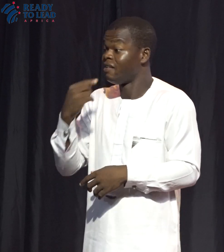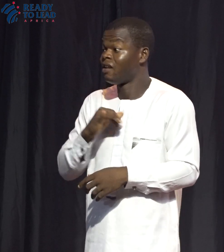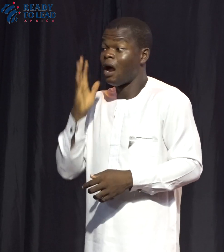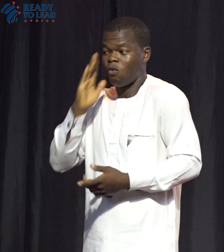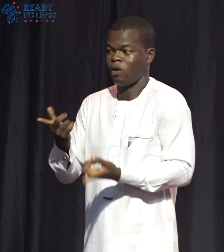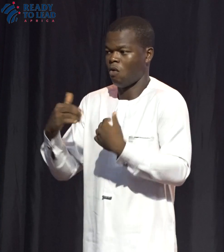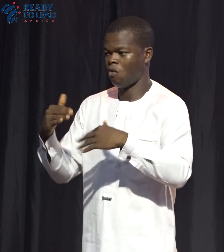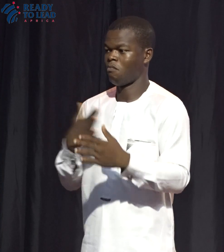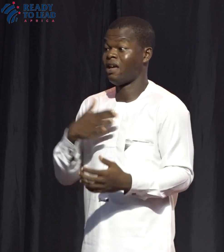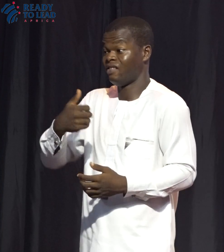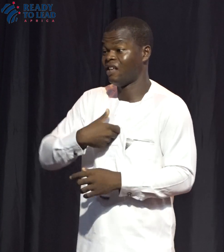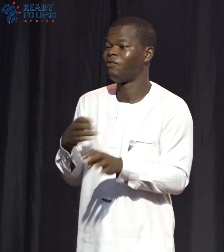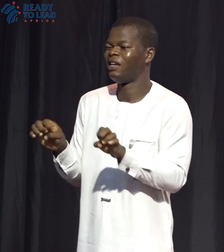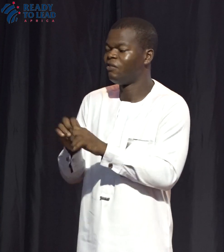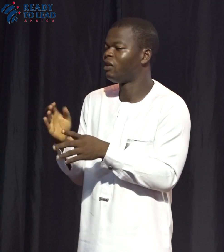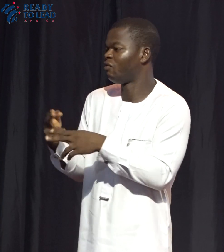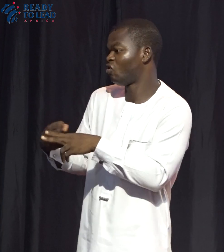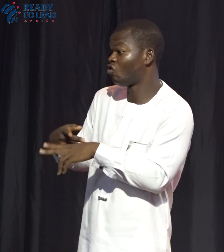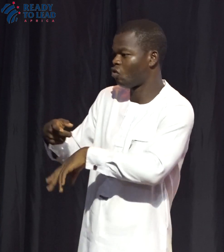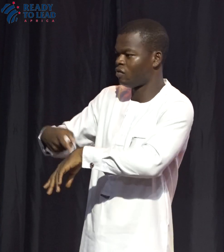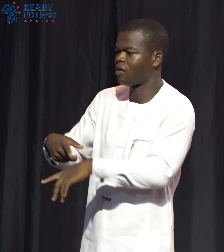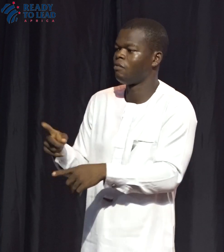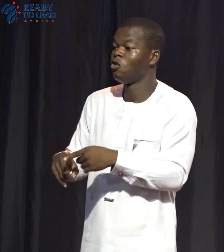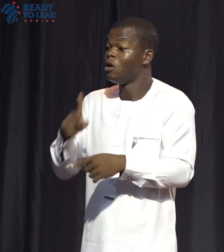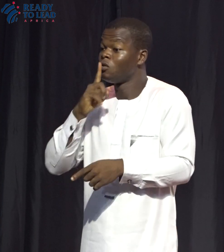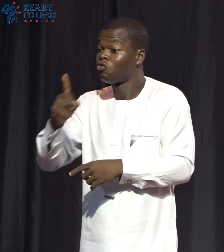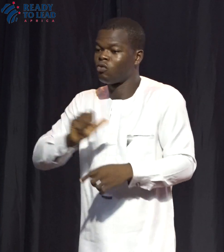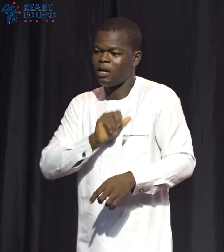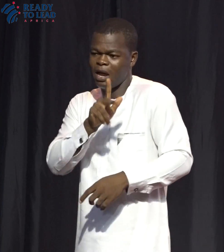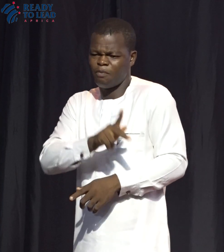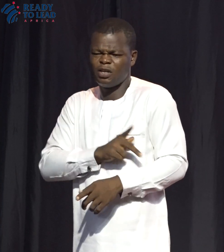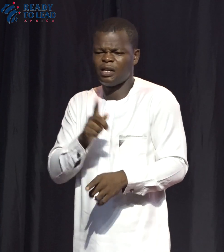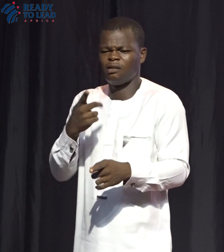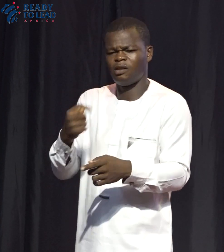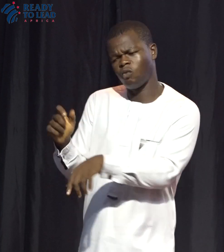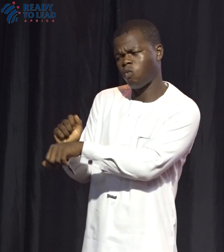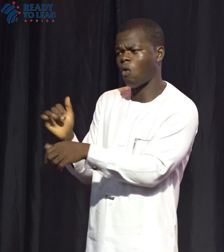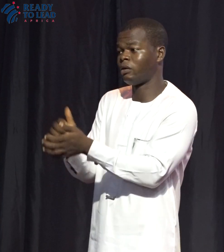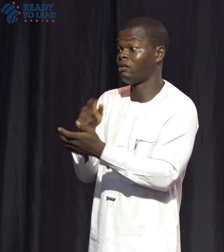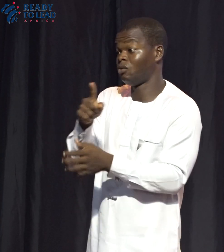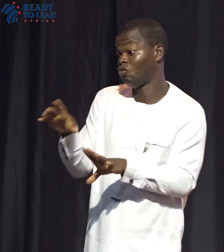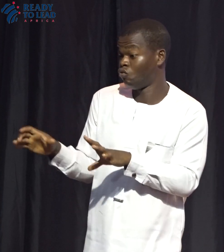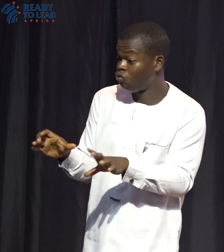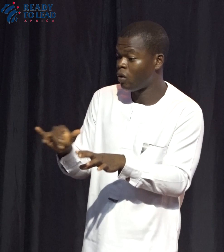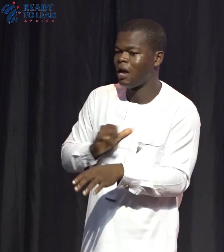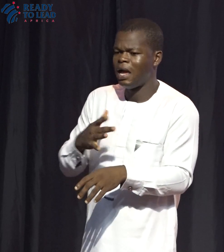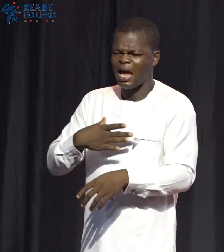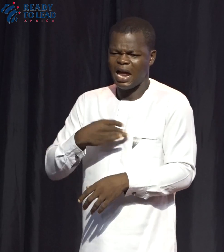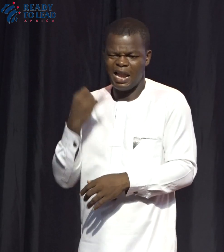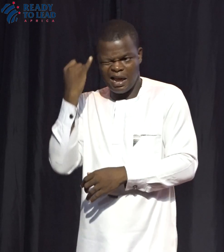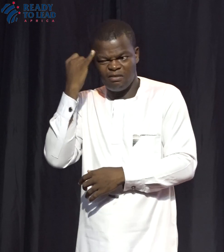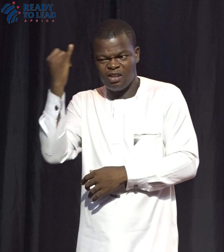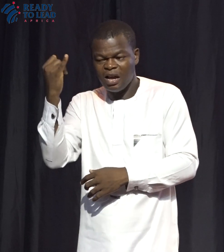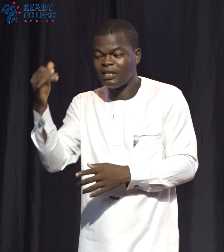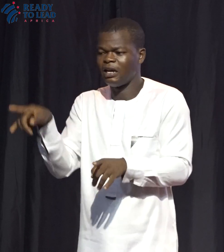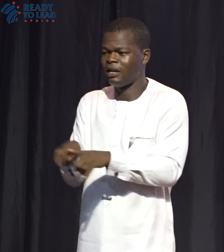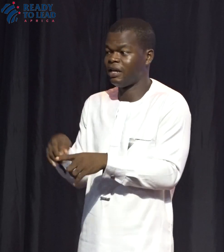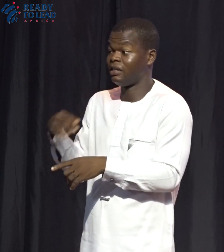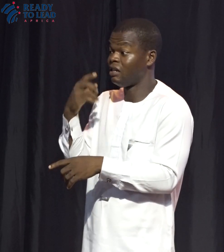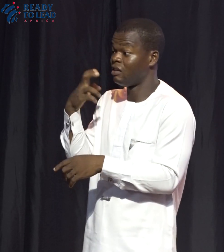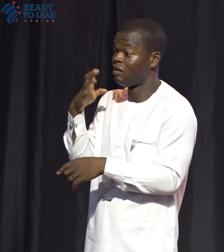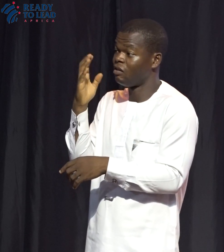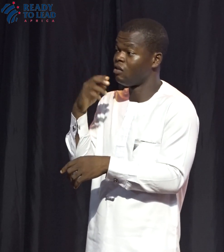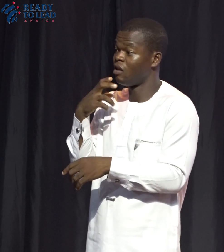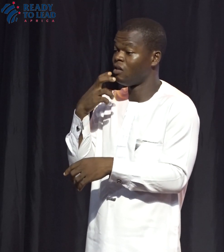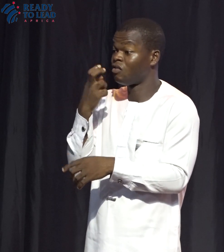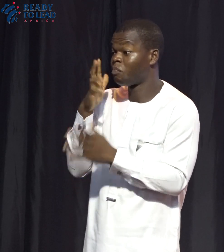it's for a few minutes, to really appreciate the work that you're doing. I like the idea, like the speaker said, that